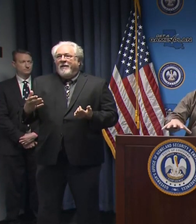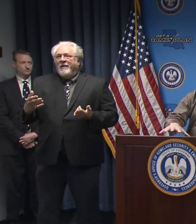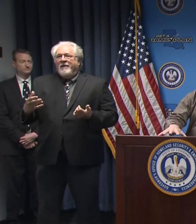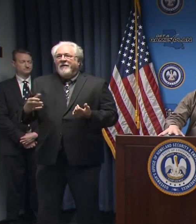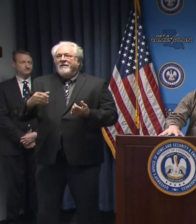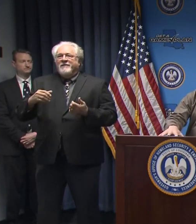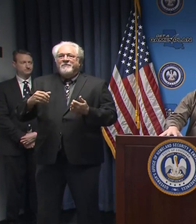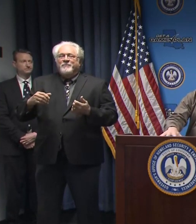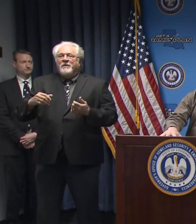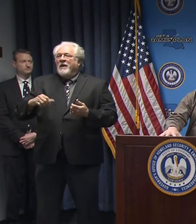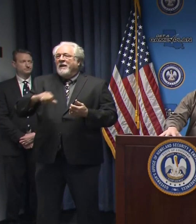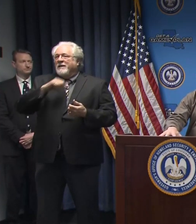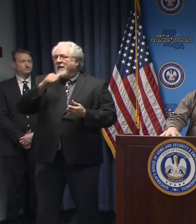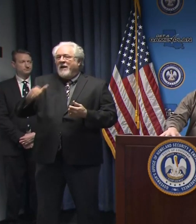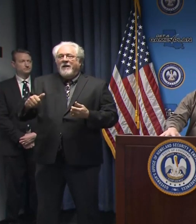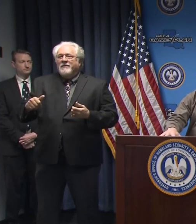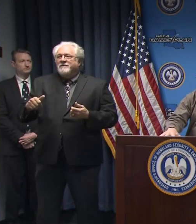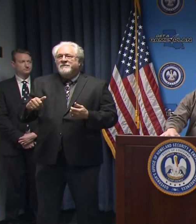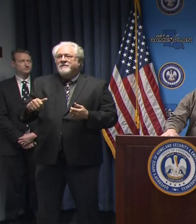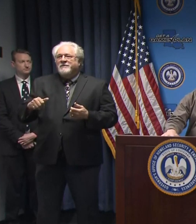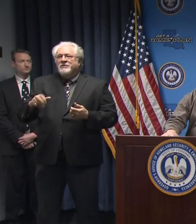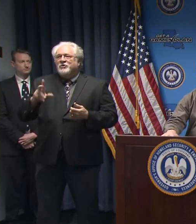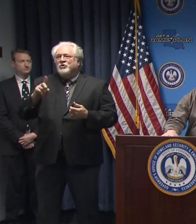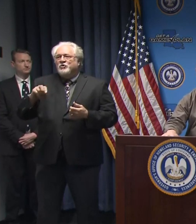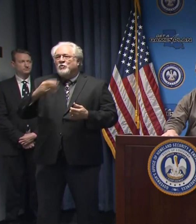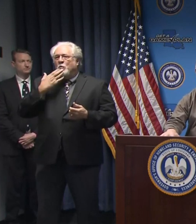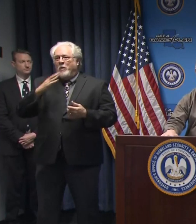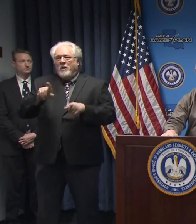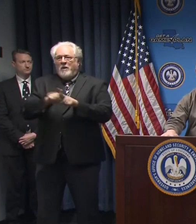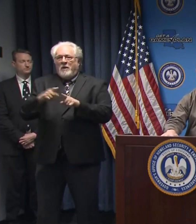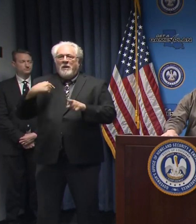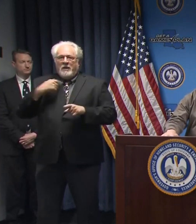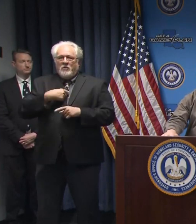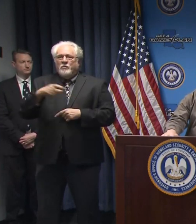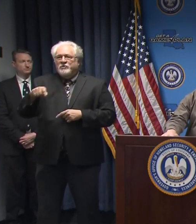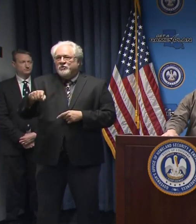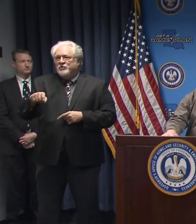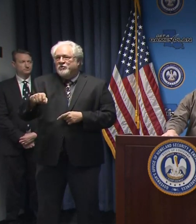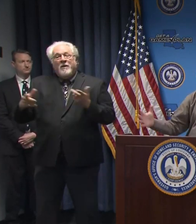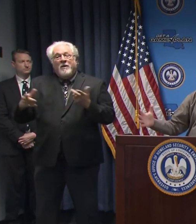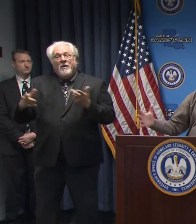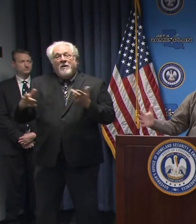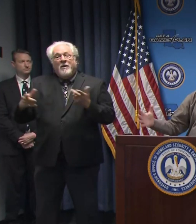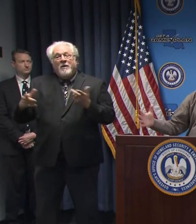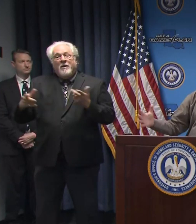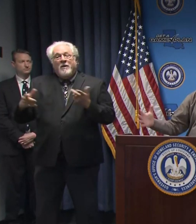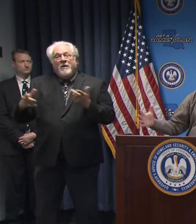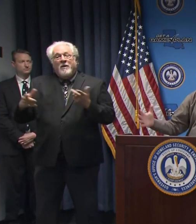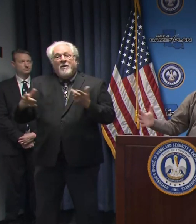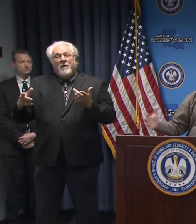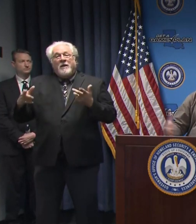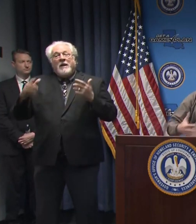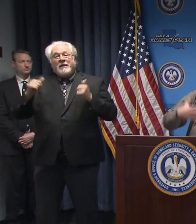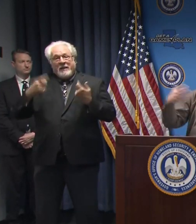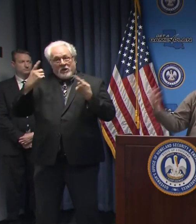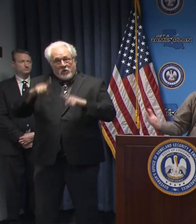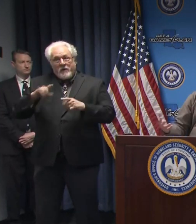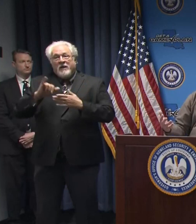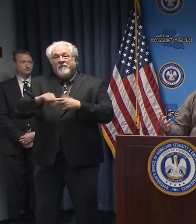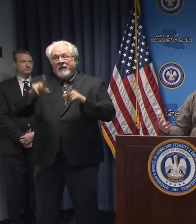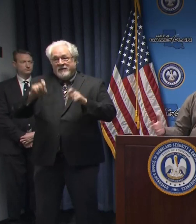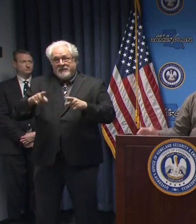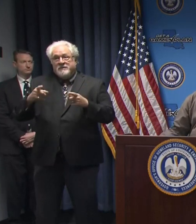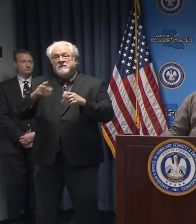done as well as we would have liked it to have been done early on. But testing is